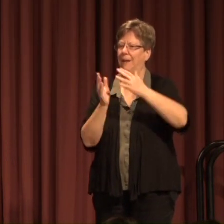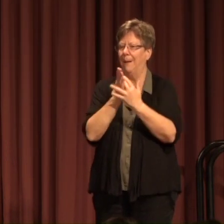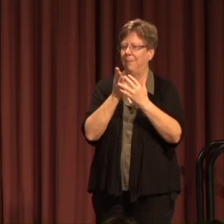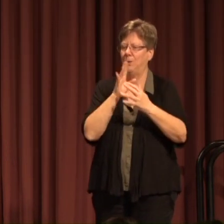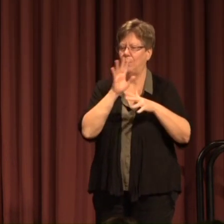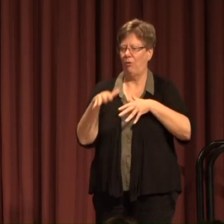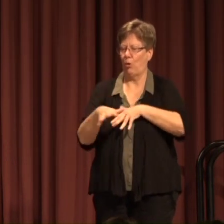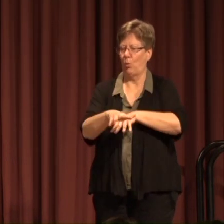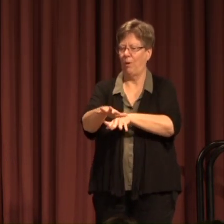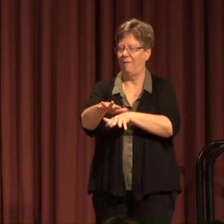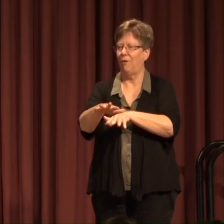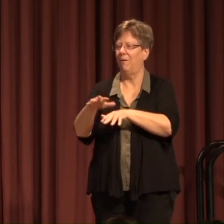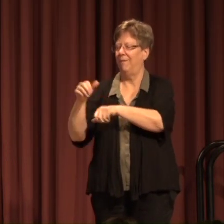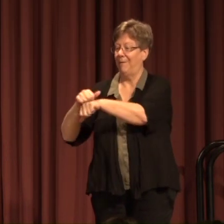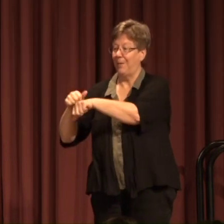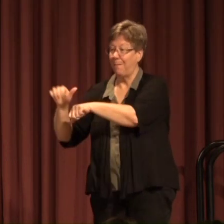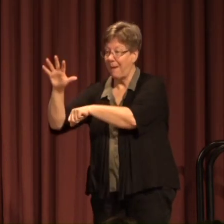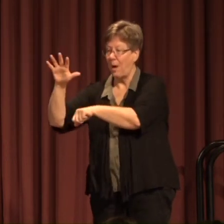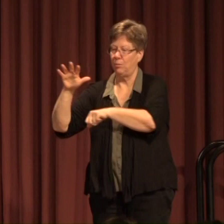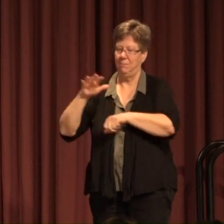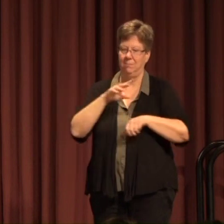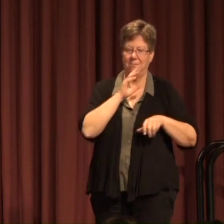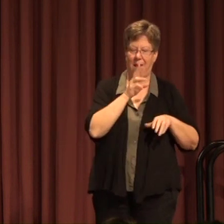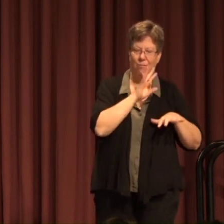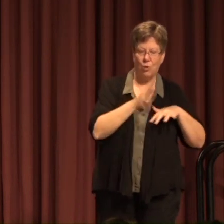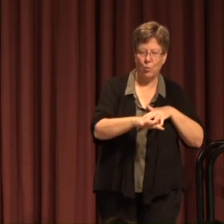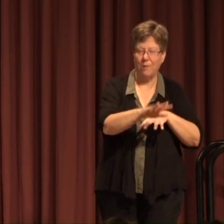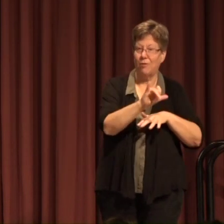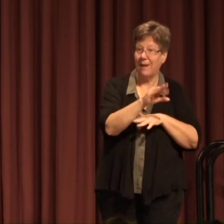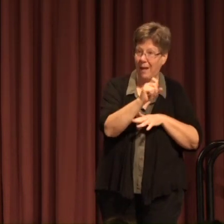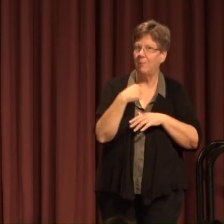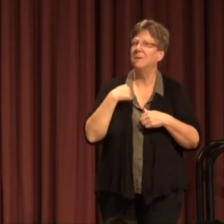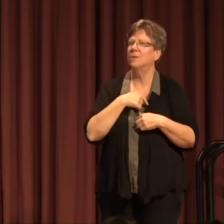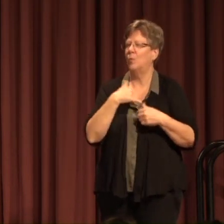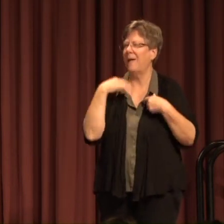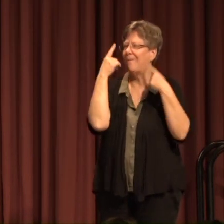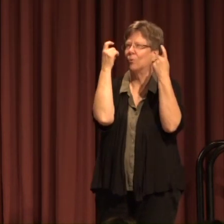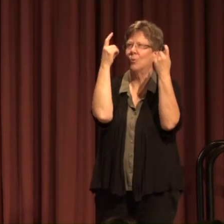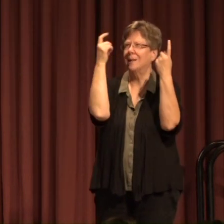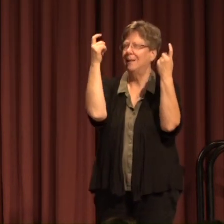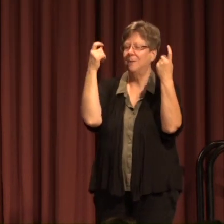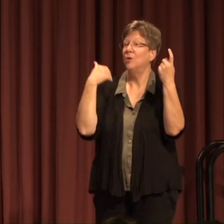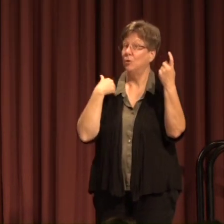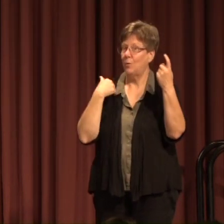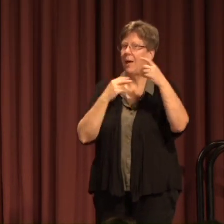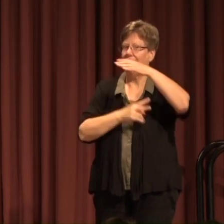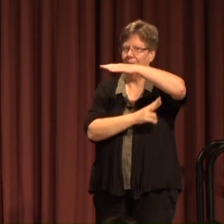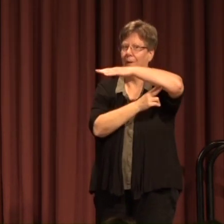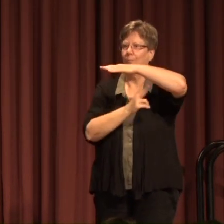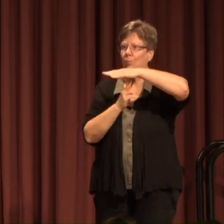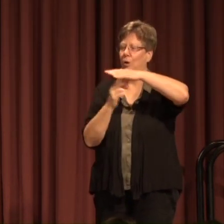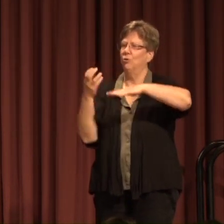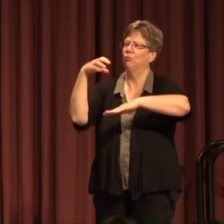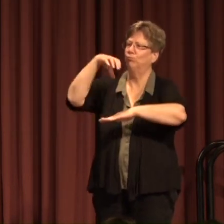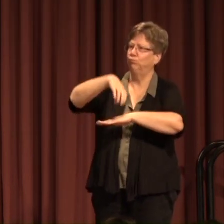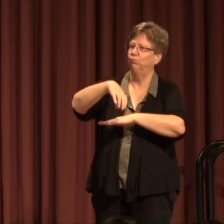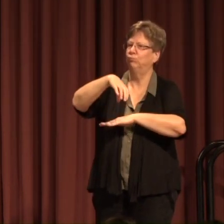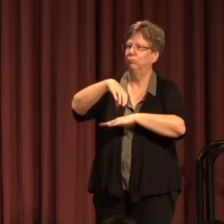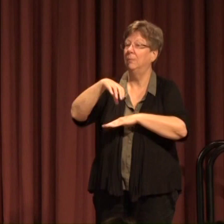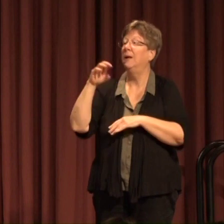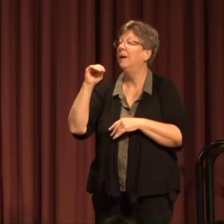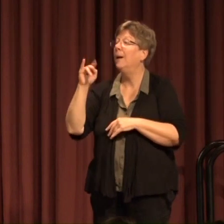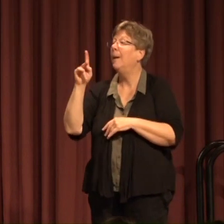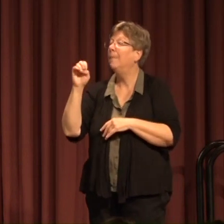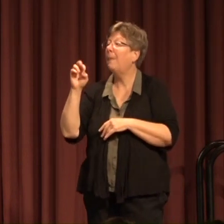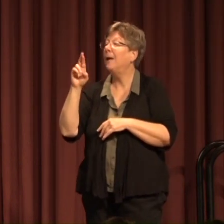river campus and the mountain campus But we have dreams Do we not? To have a bridge Mike Reed